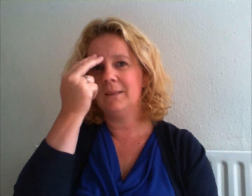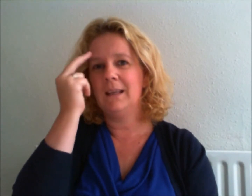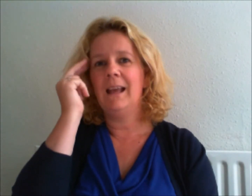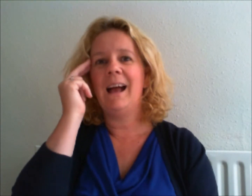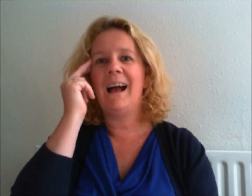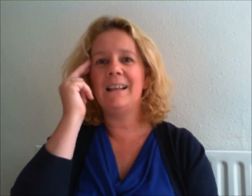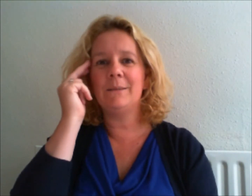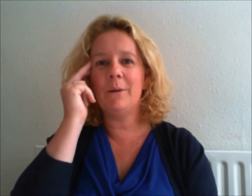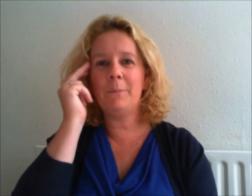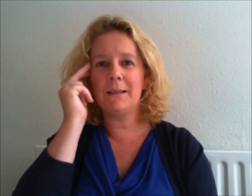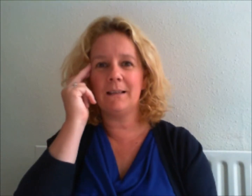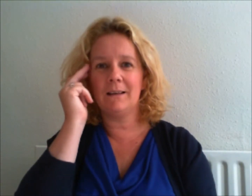And in my business.